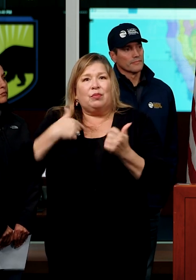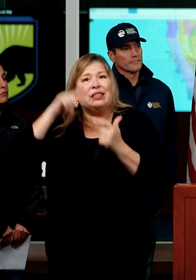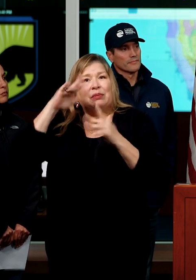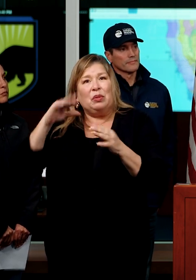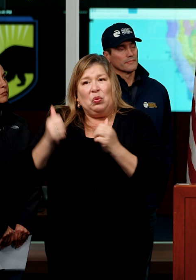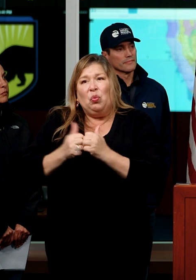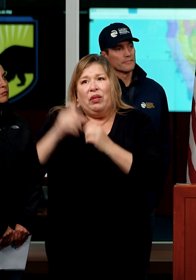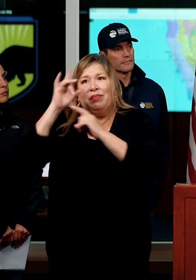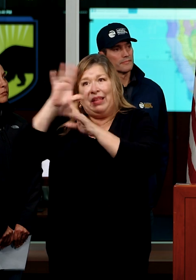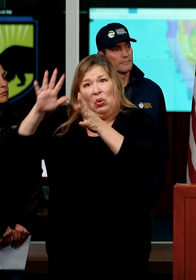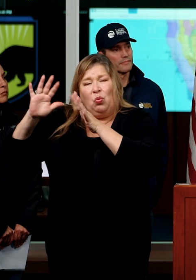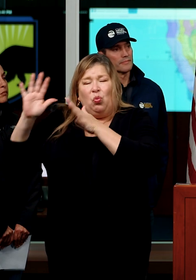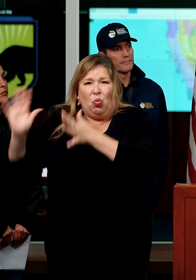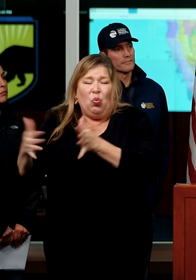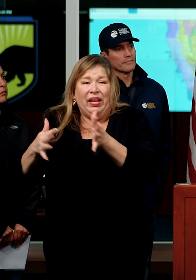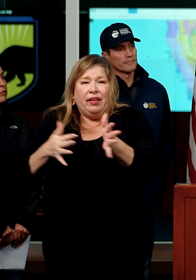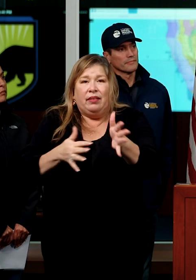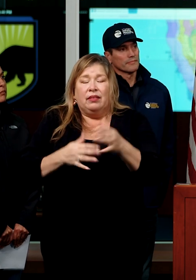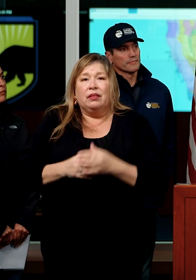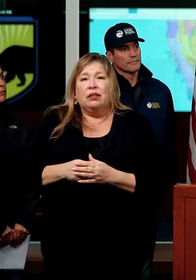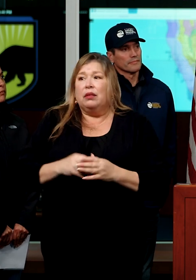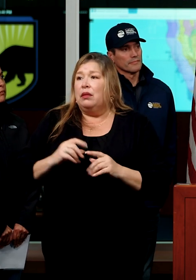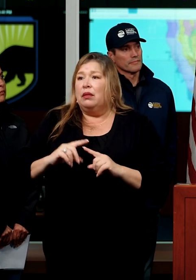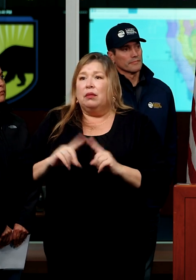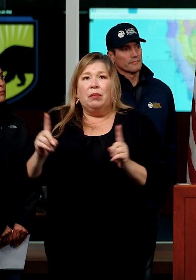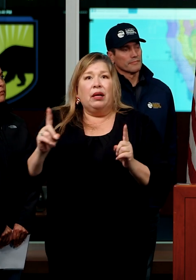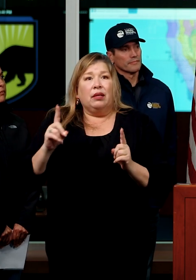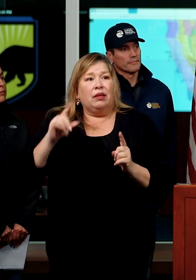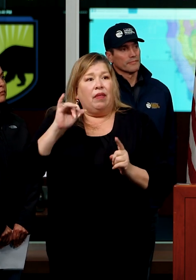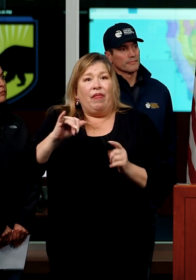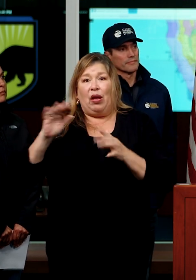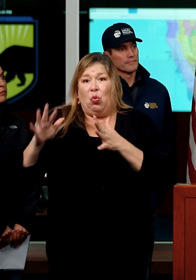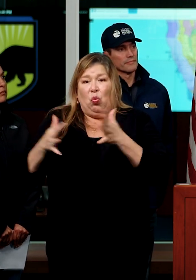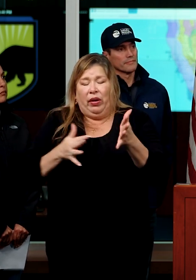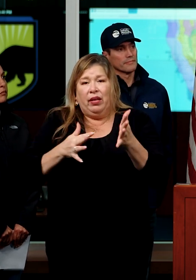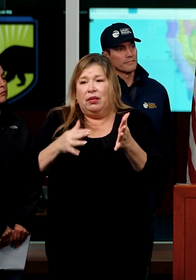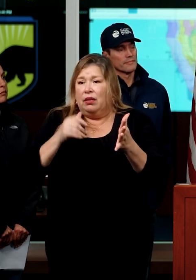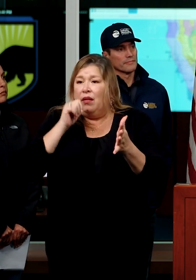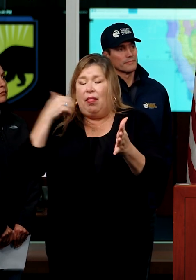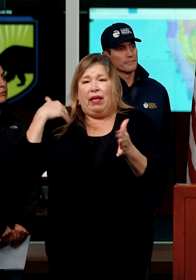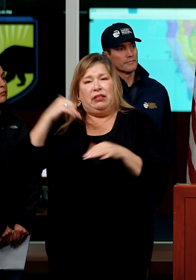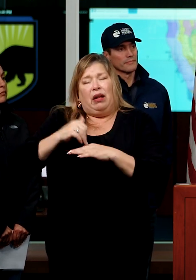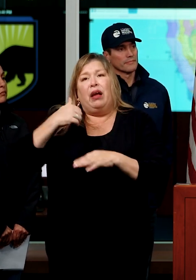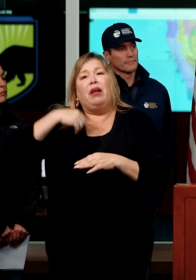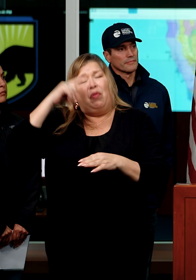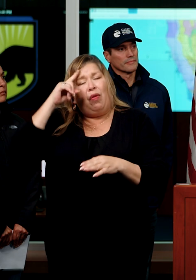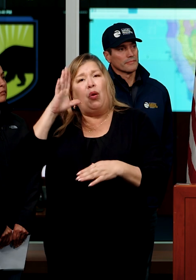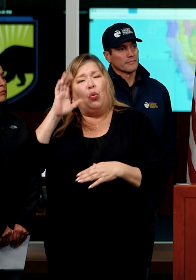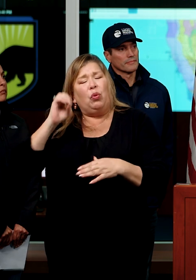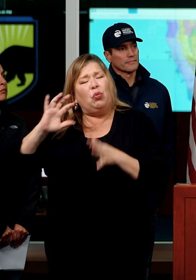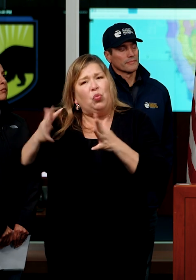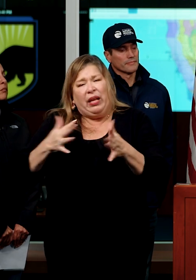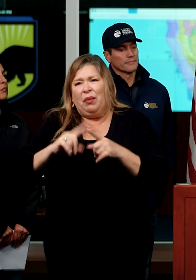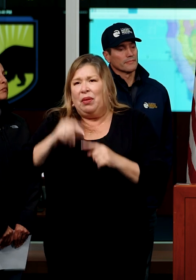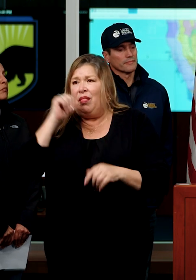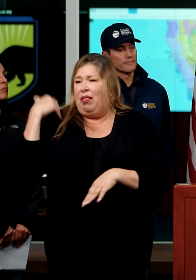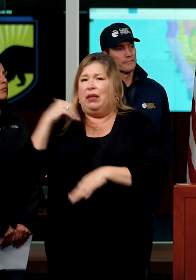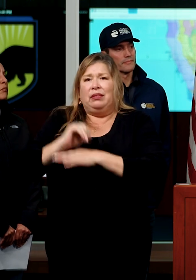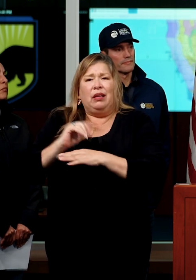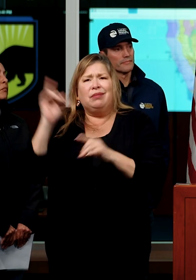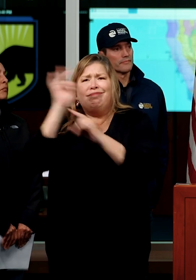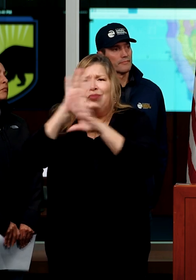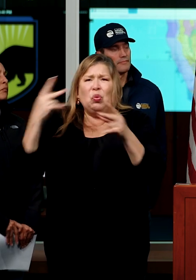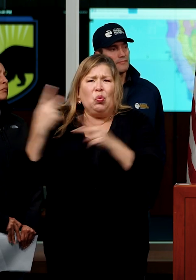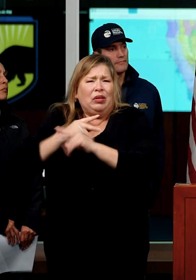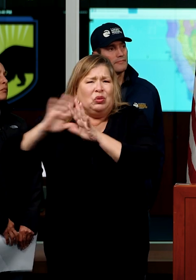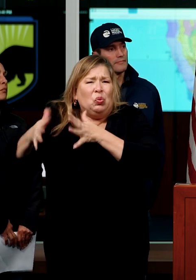high wind events. That said, the winds were unexpectedly higher than we thought last night. And I just want to underscore when it comes to wind,